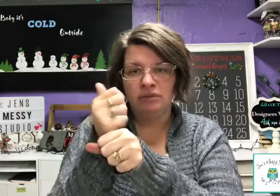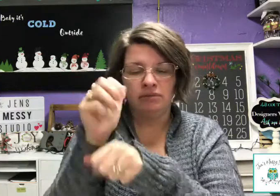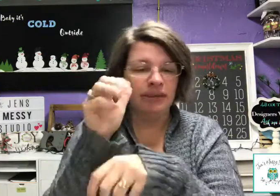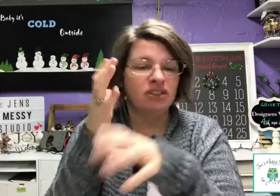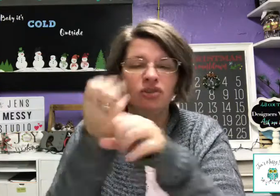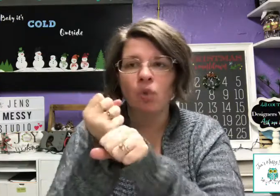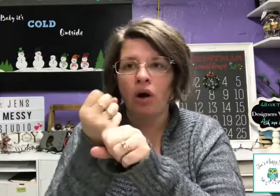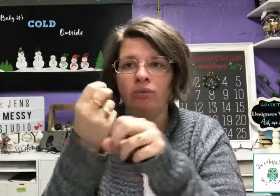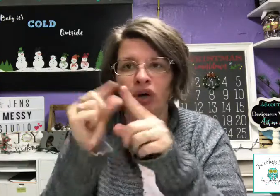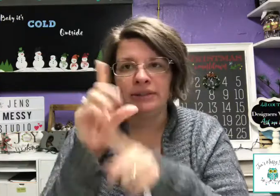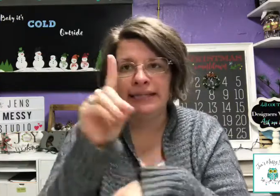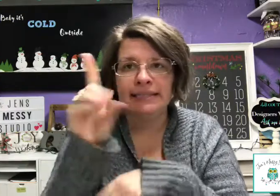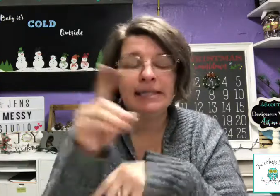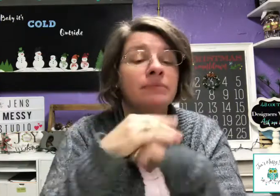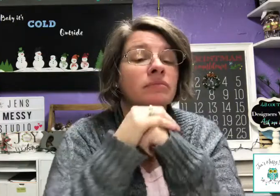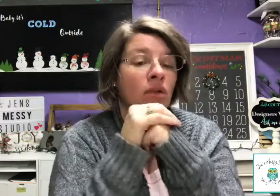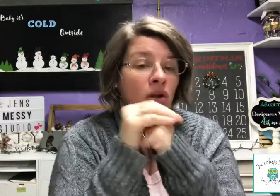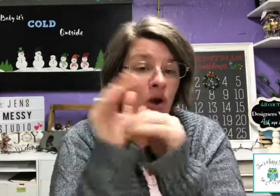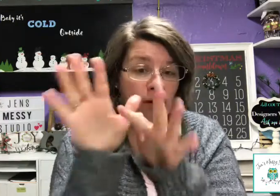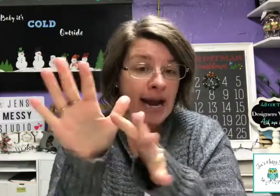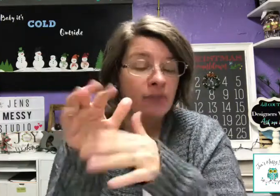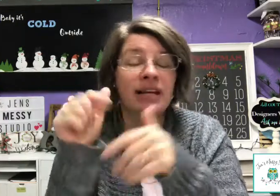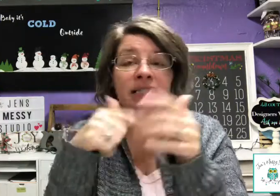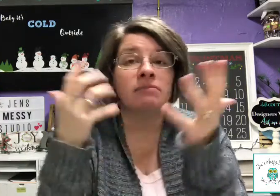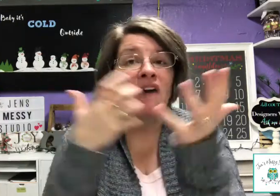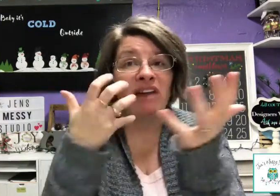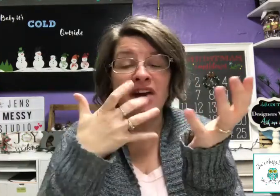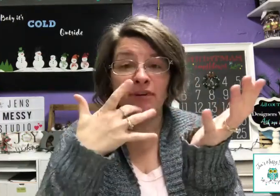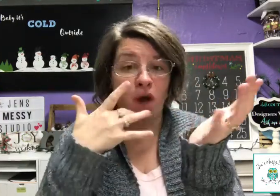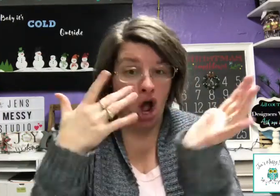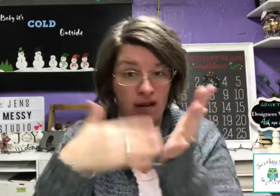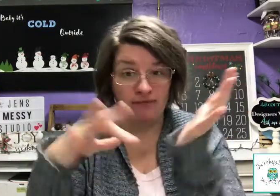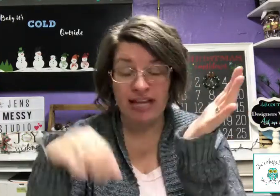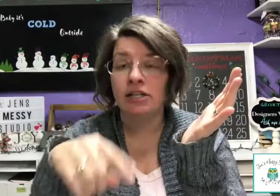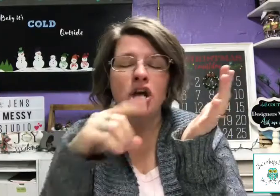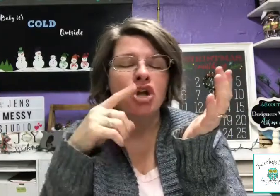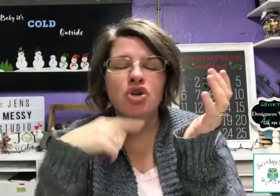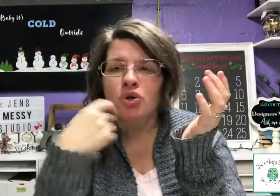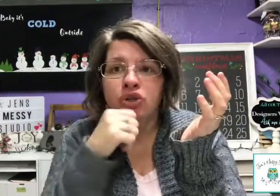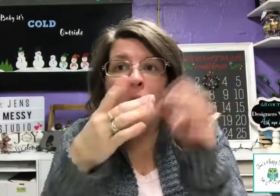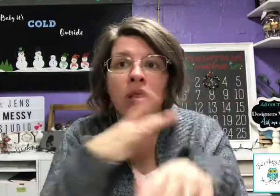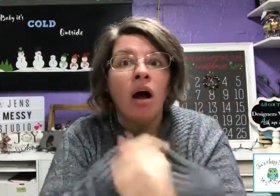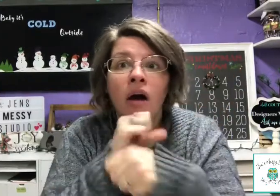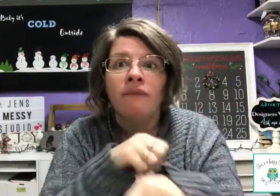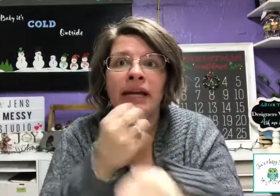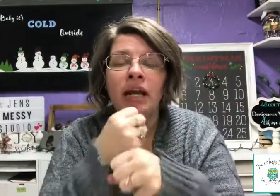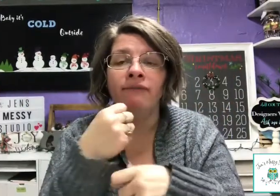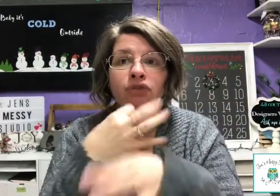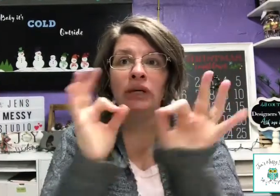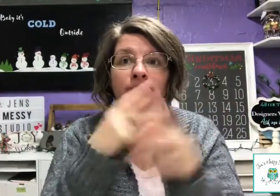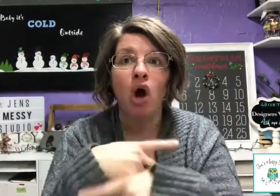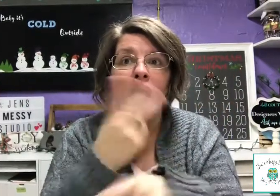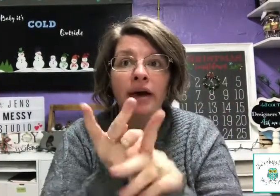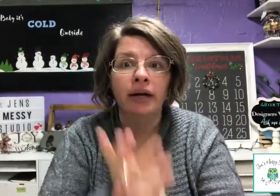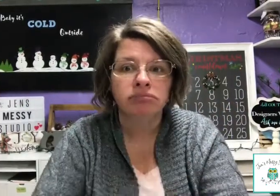It's store for CD. Okay, this is my favorite part of this. It's a store for CD. It's free product.